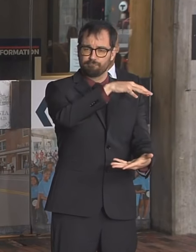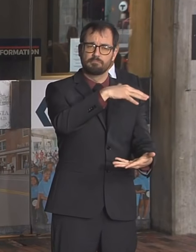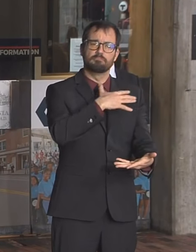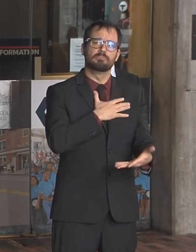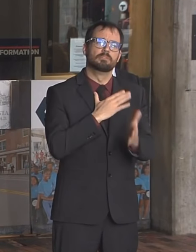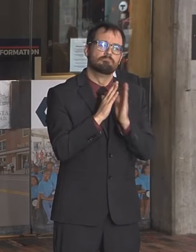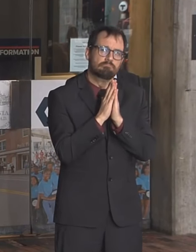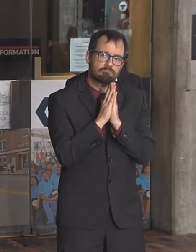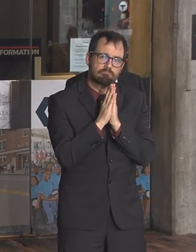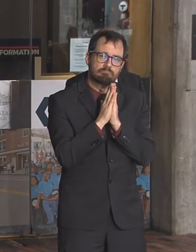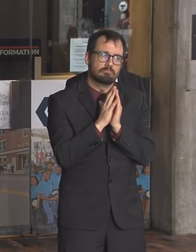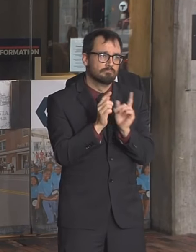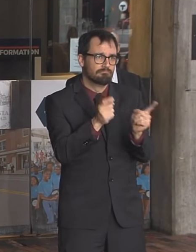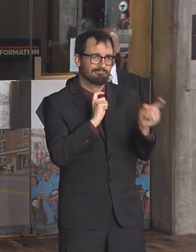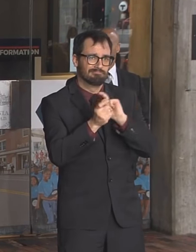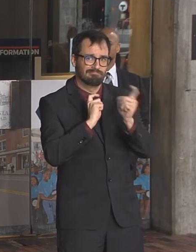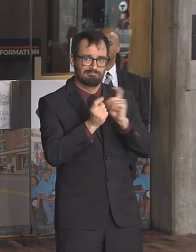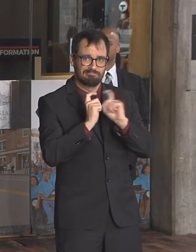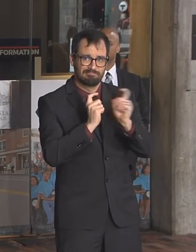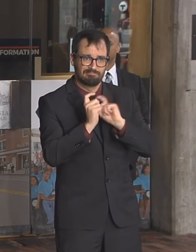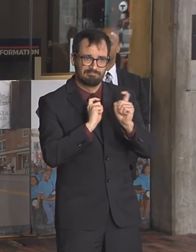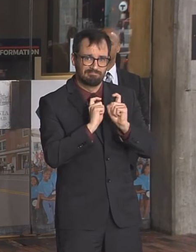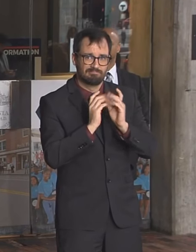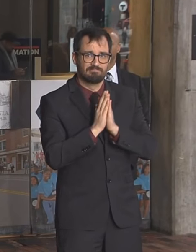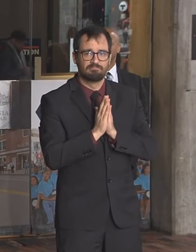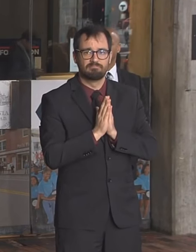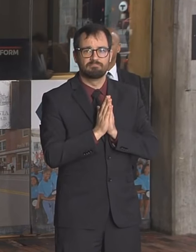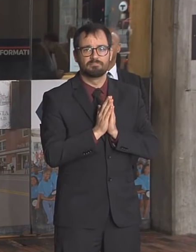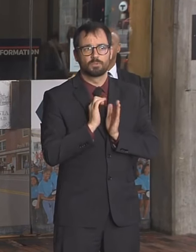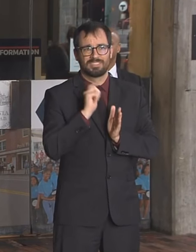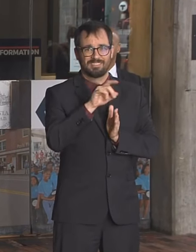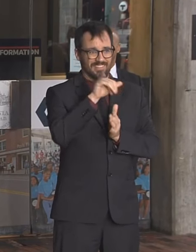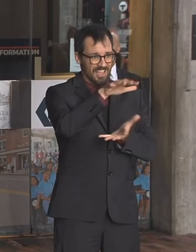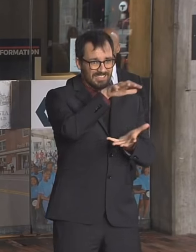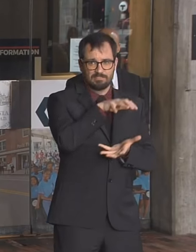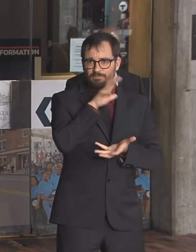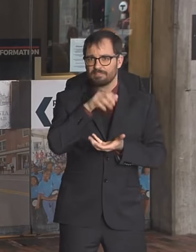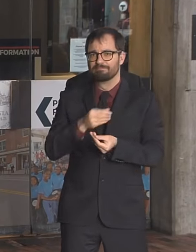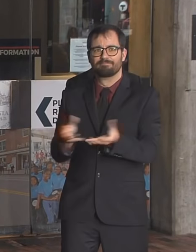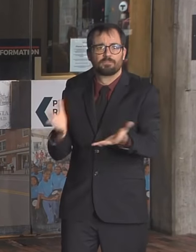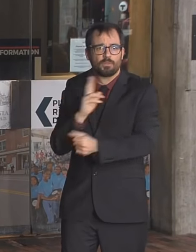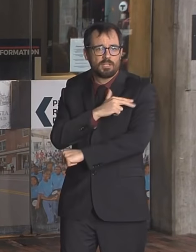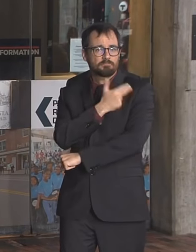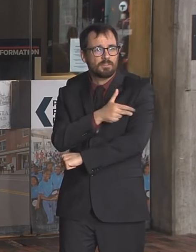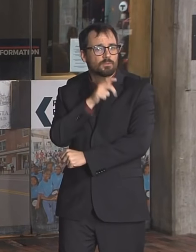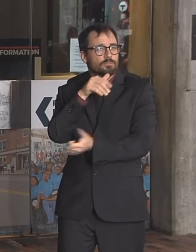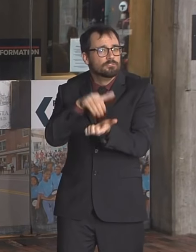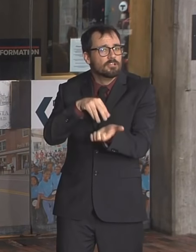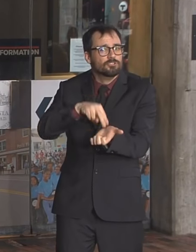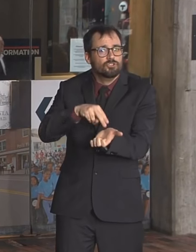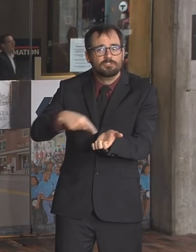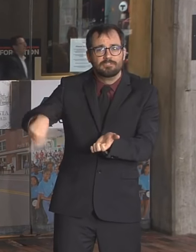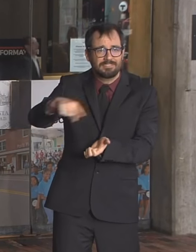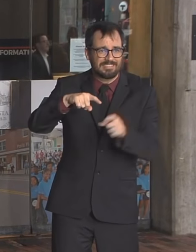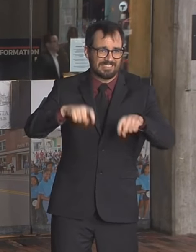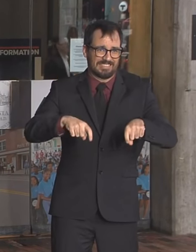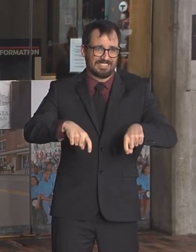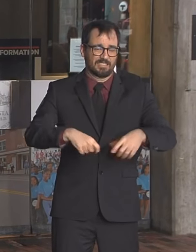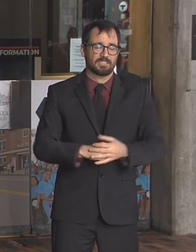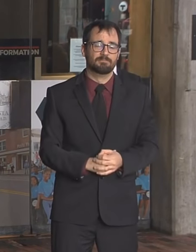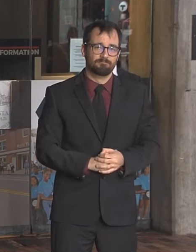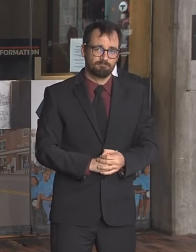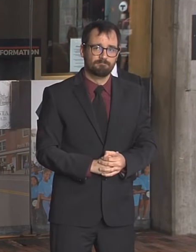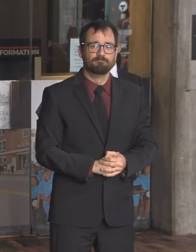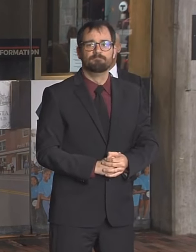the most important use for that equipment is to make sure that we get it in the hands of our medical professionals who are saving lives here. If